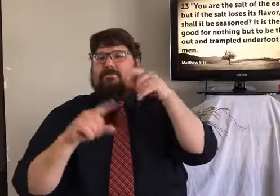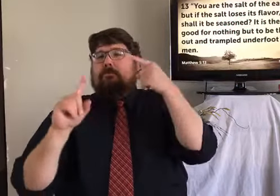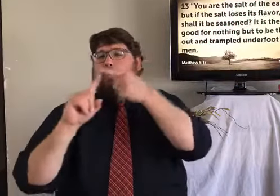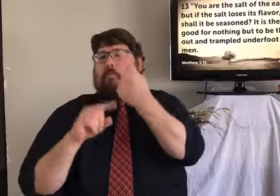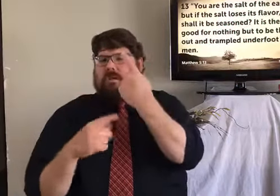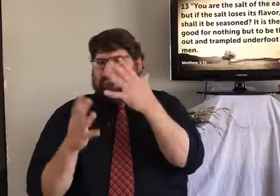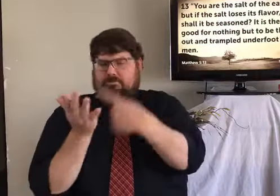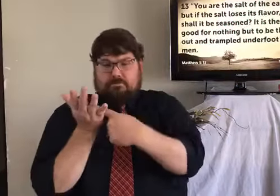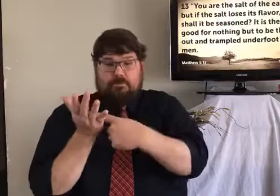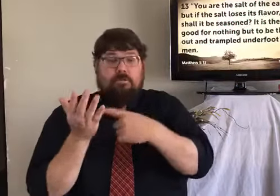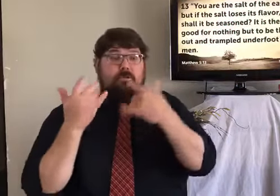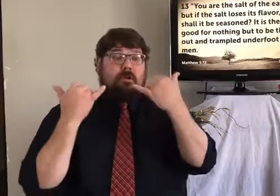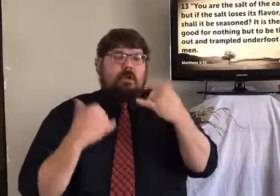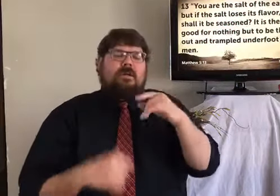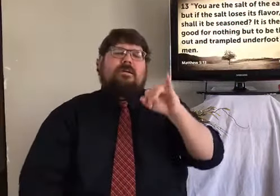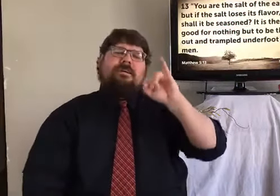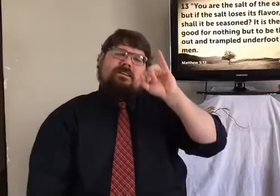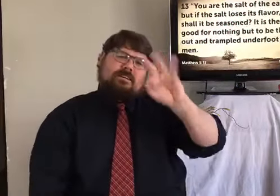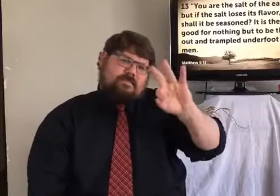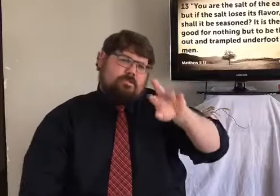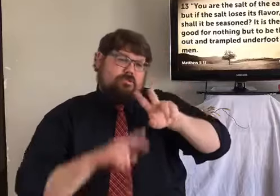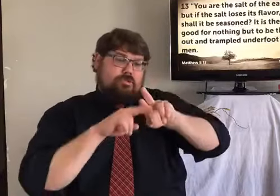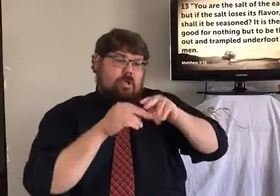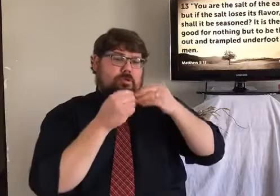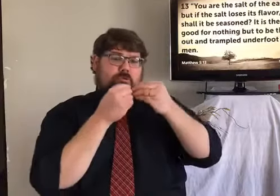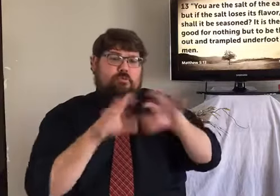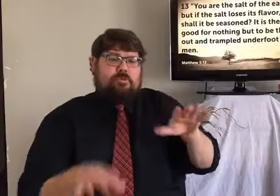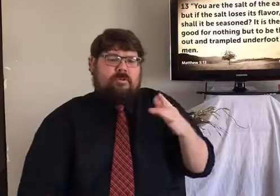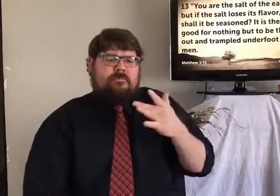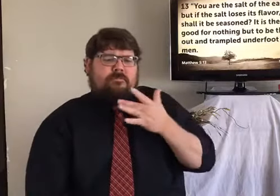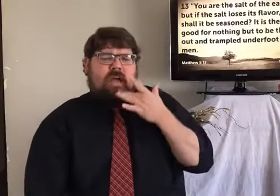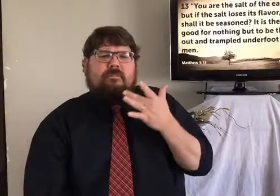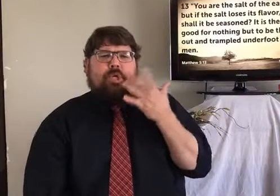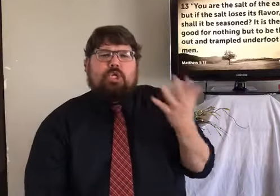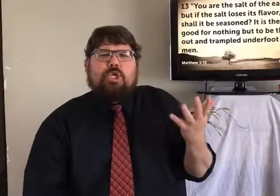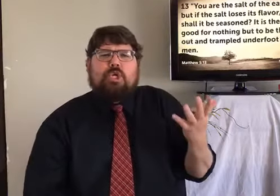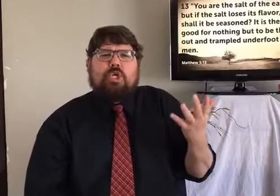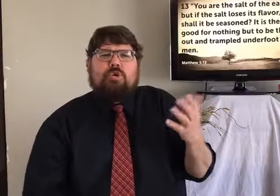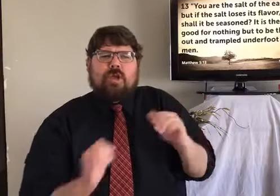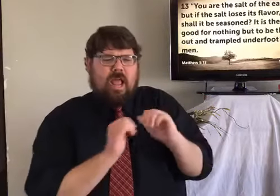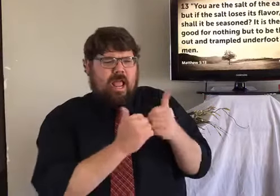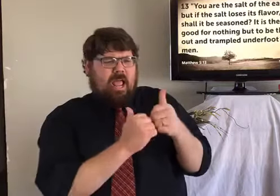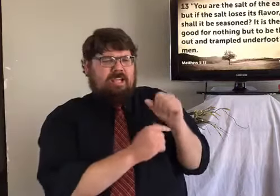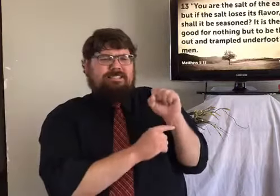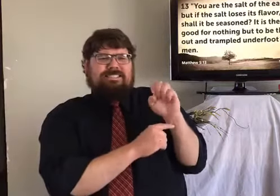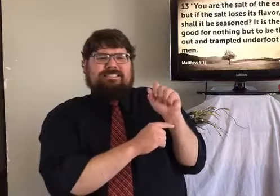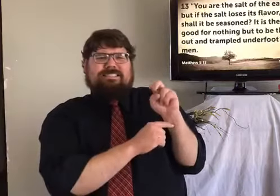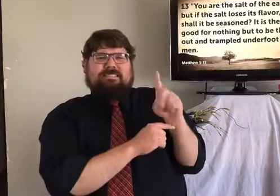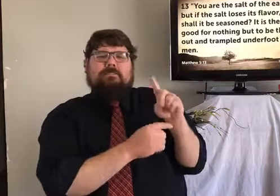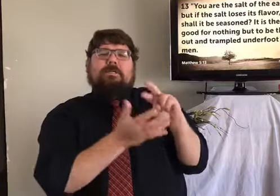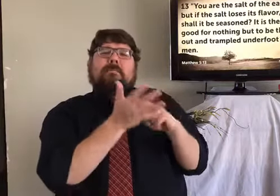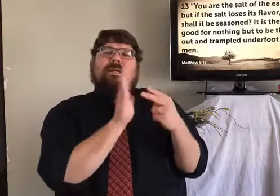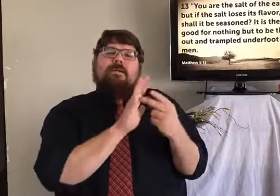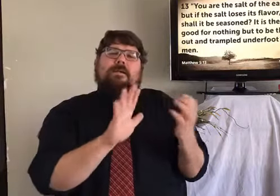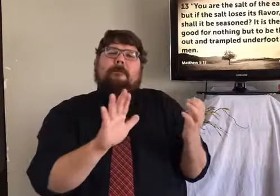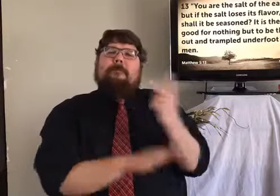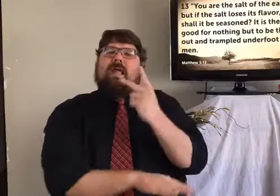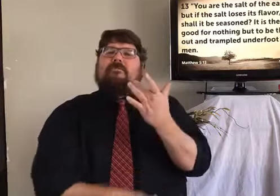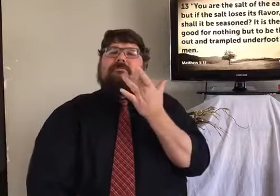You are the salt of the earth. We talked about that in point number one. But if the salt loses its